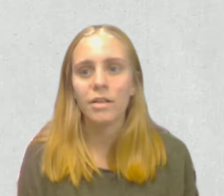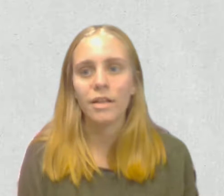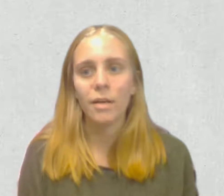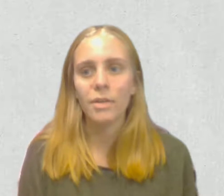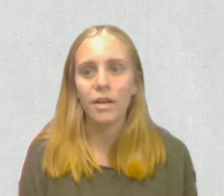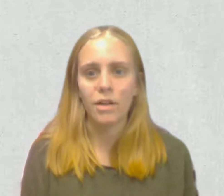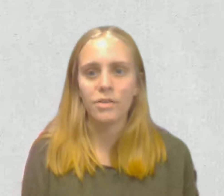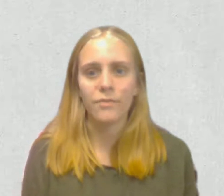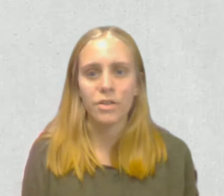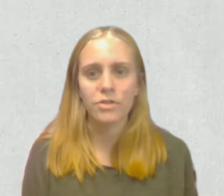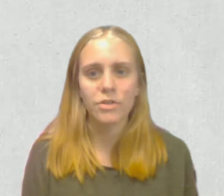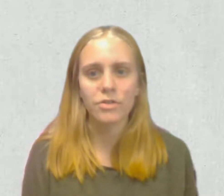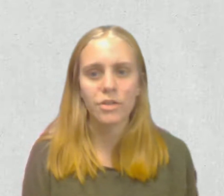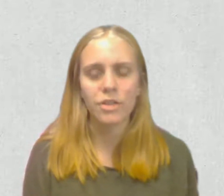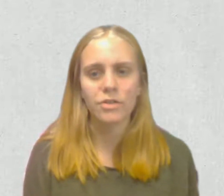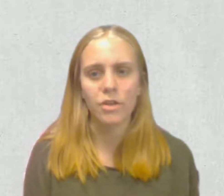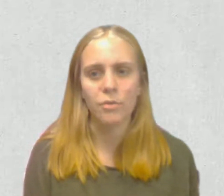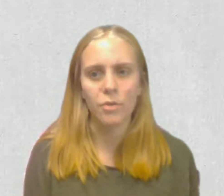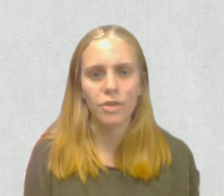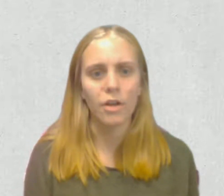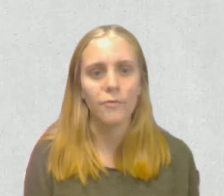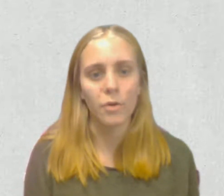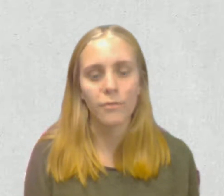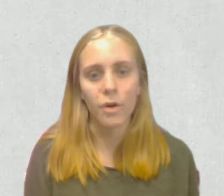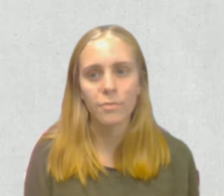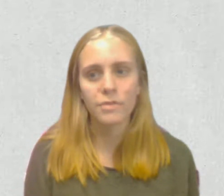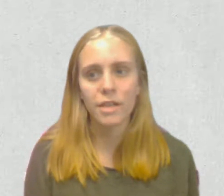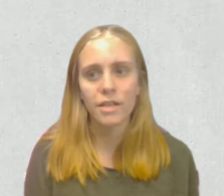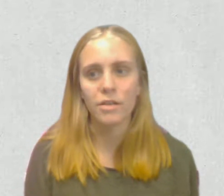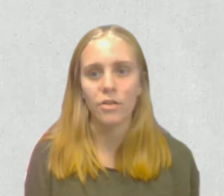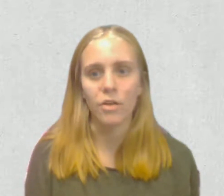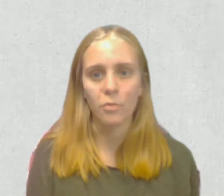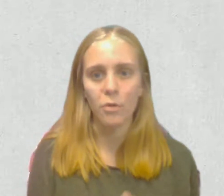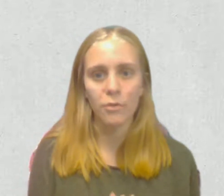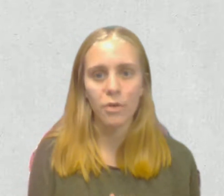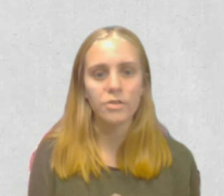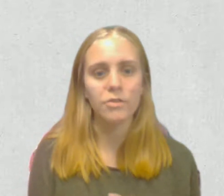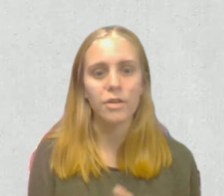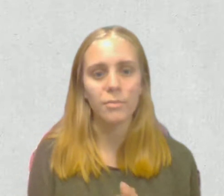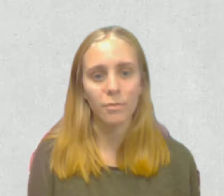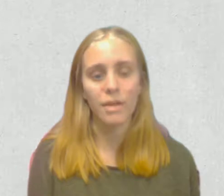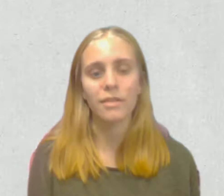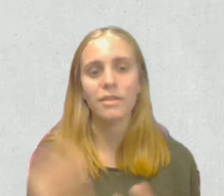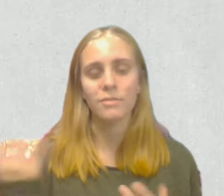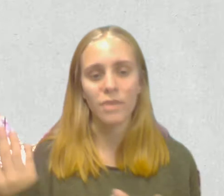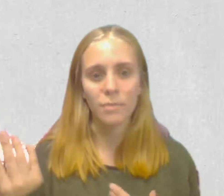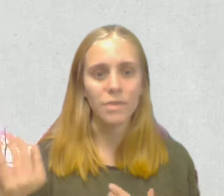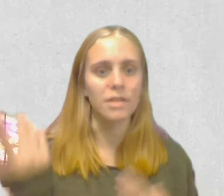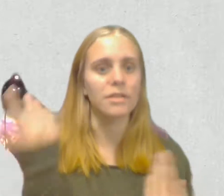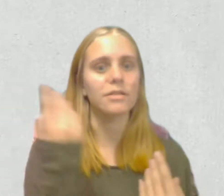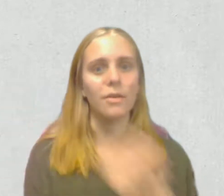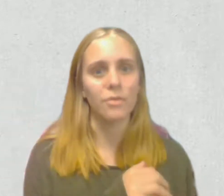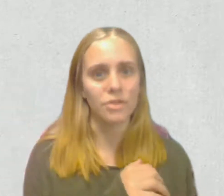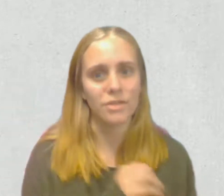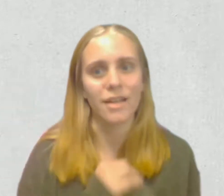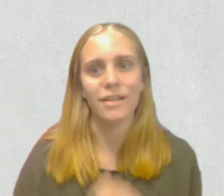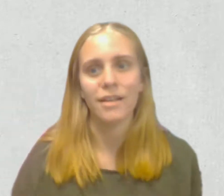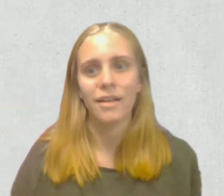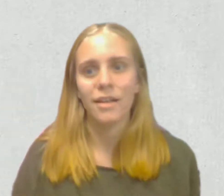Lycoming County Conservation District started working on four farm sites along Wolf Run to implement these BMPs that were just set.